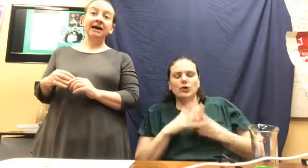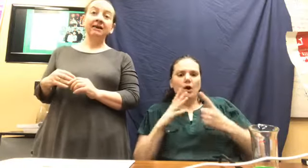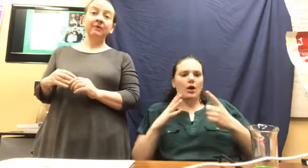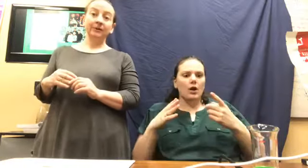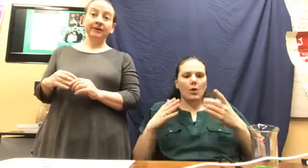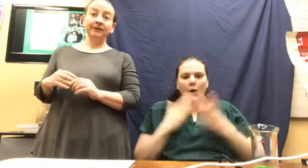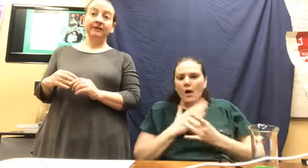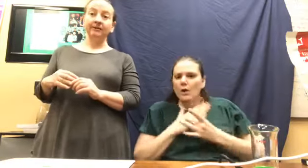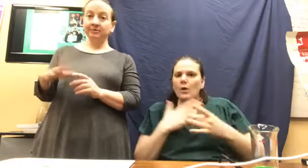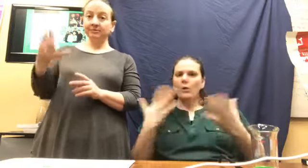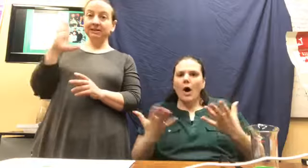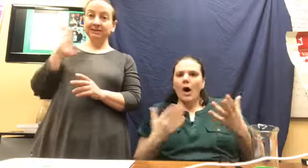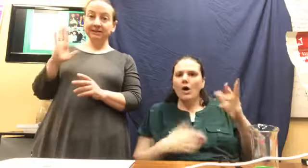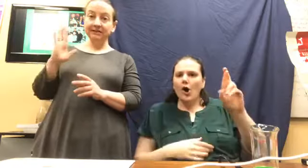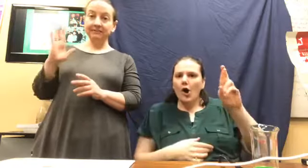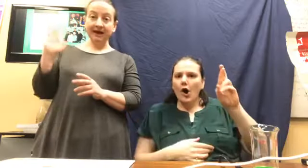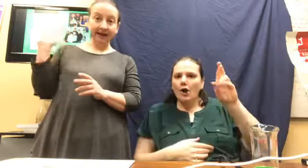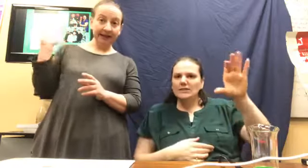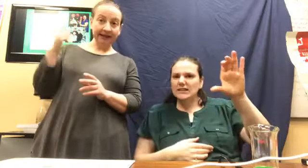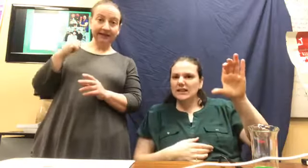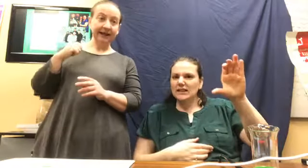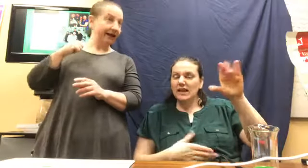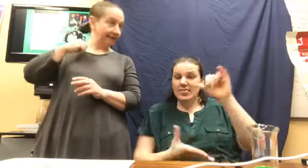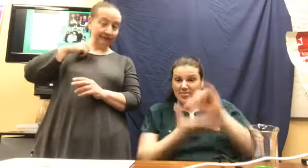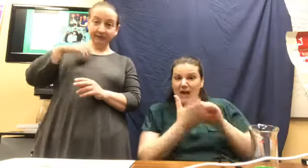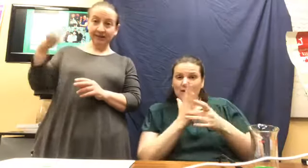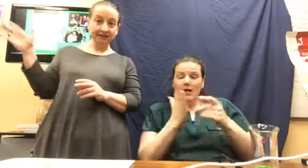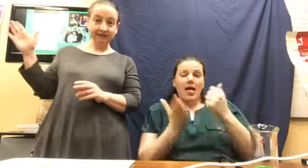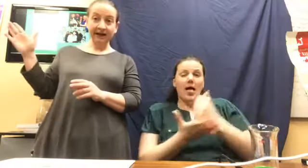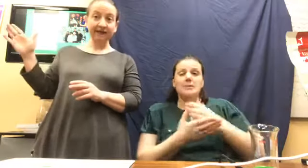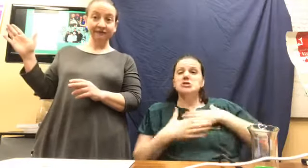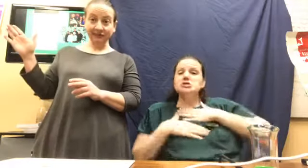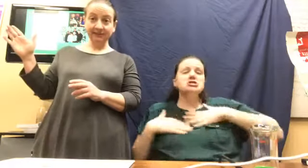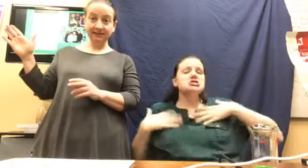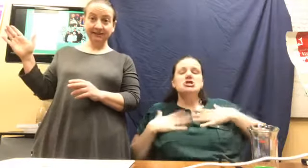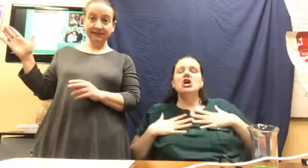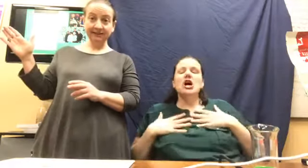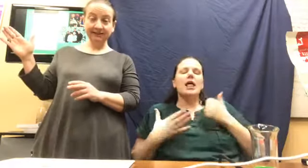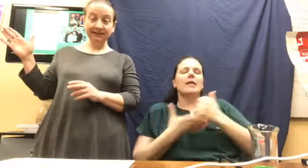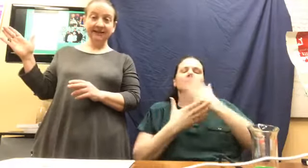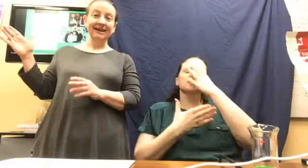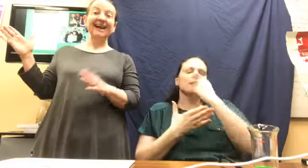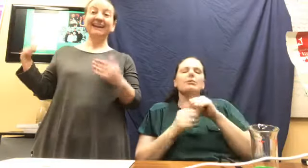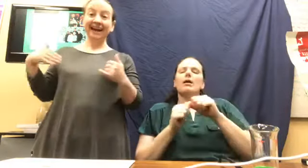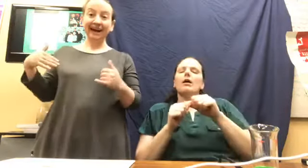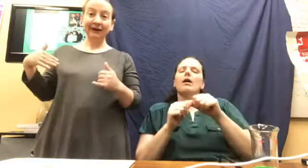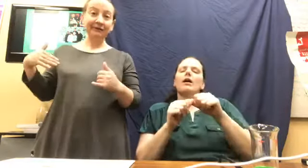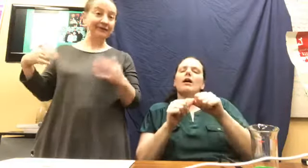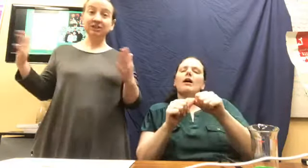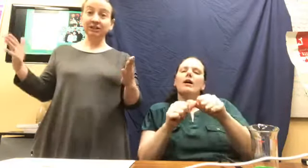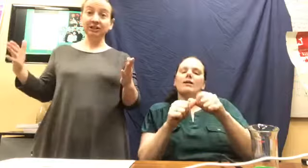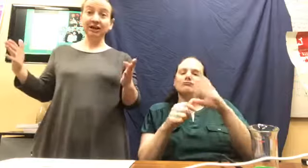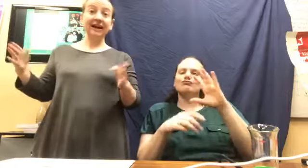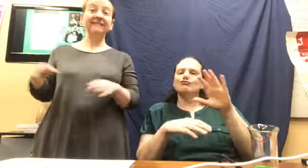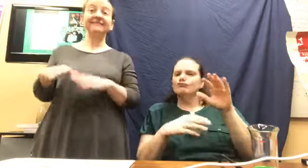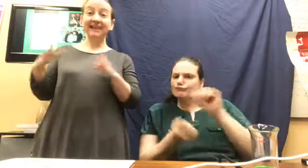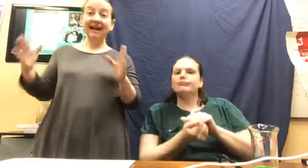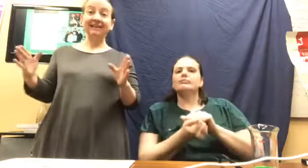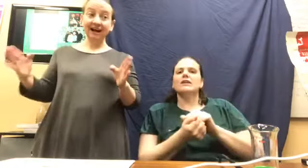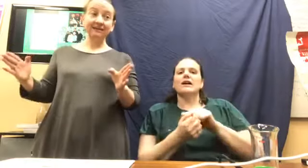oil helped me sleep that night and for the rest of that flu season. And now this year I have not gotten